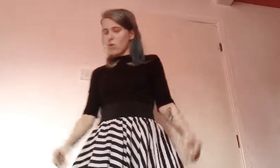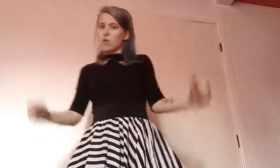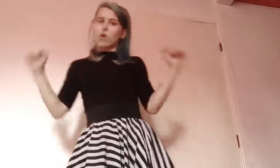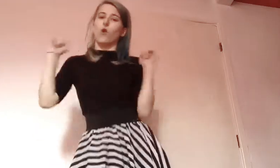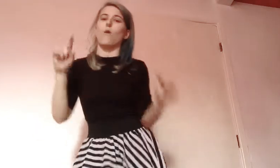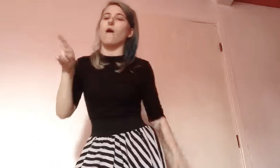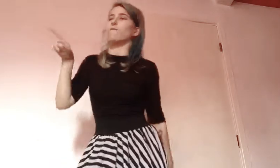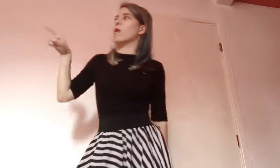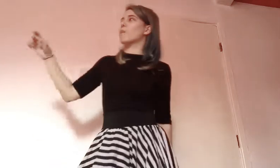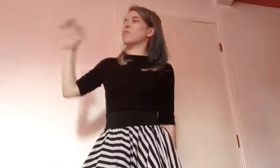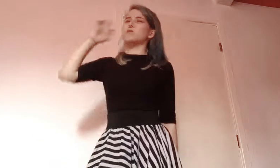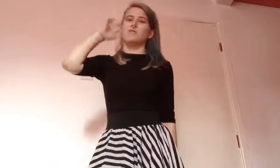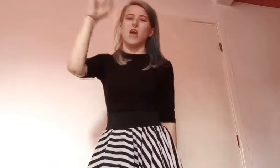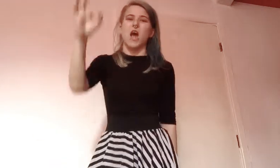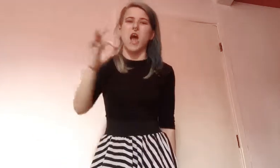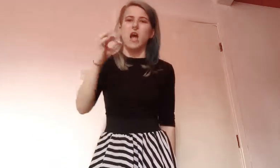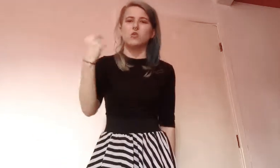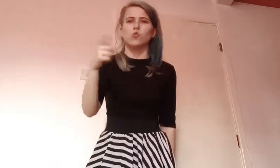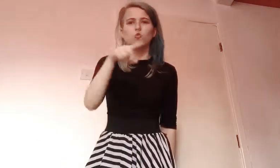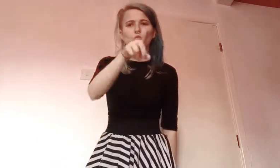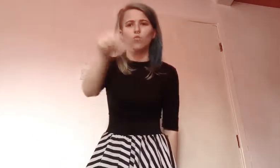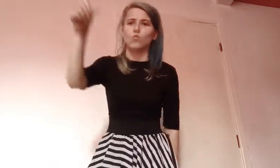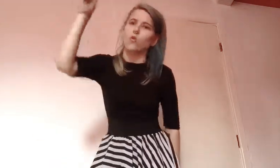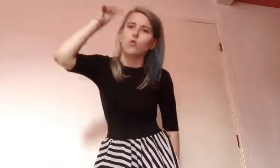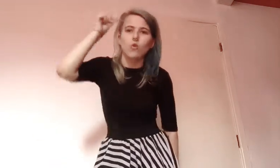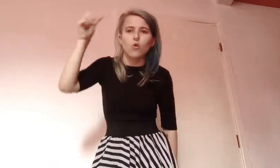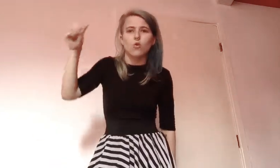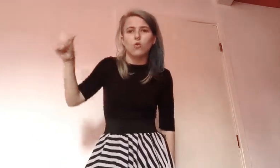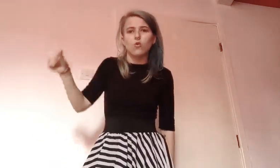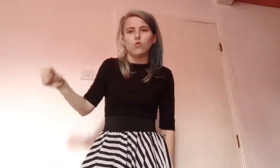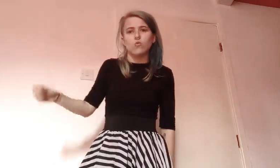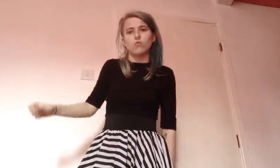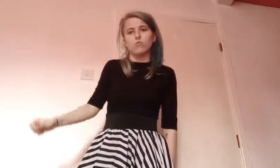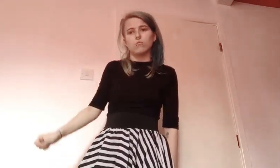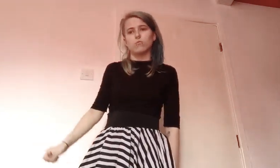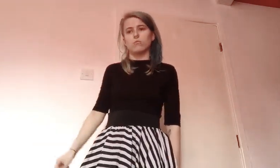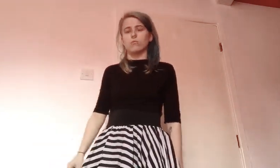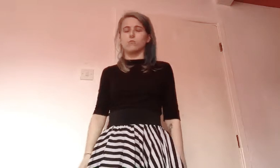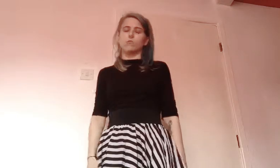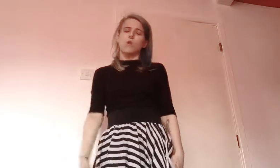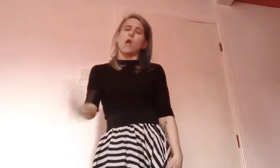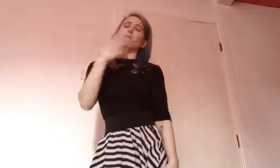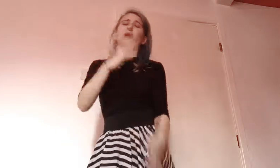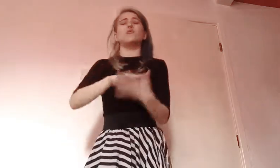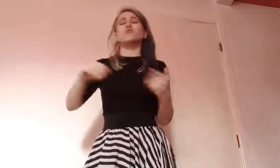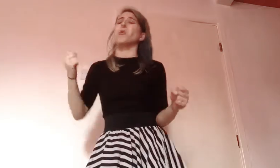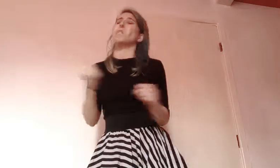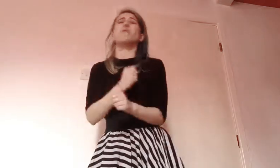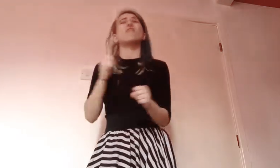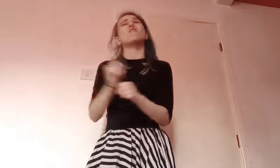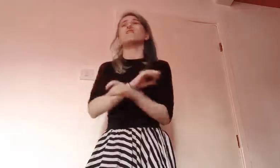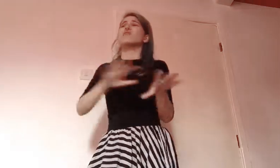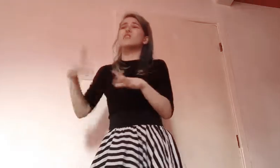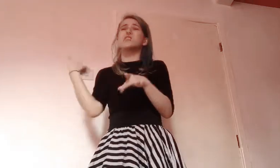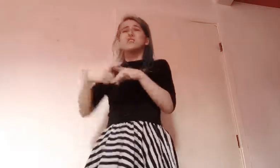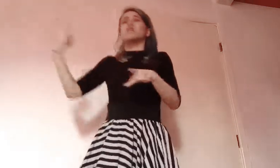Wait for them to ask you who you know Please don't make any